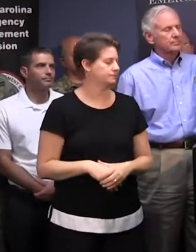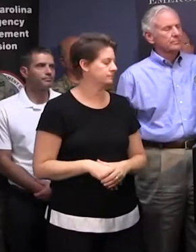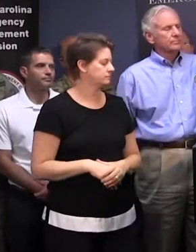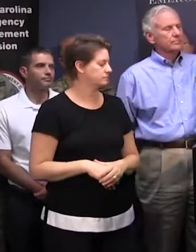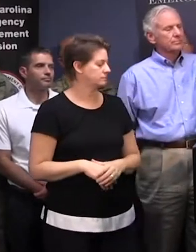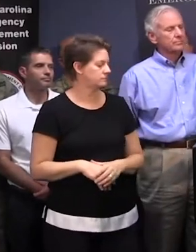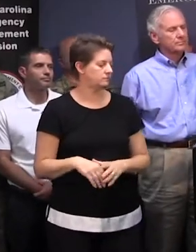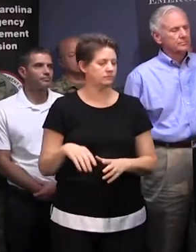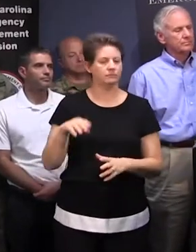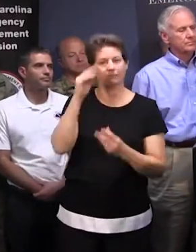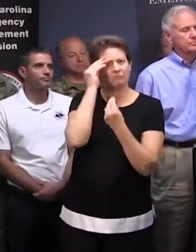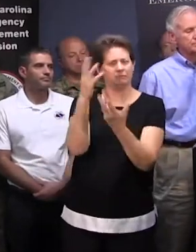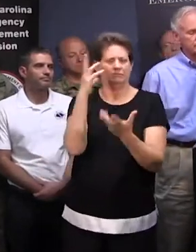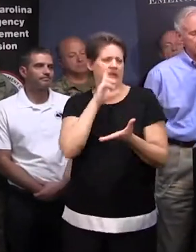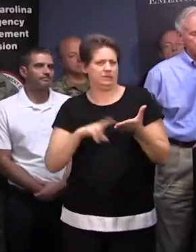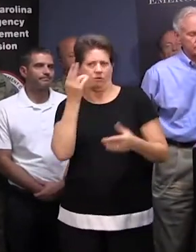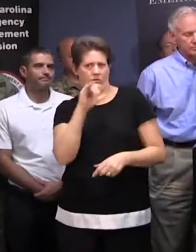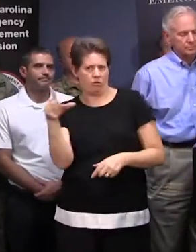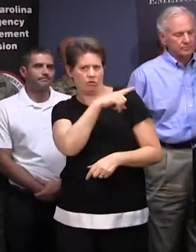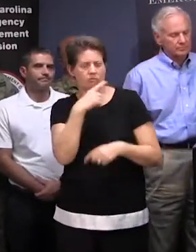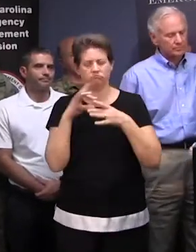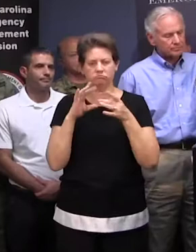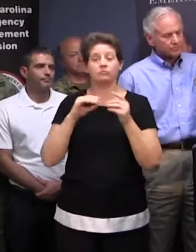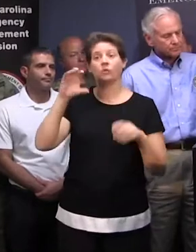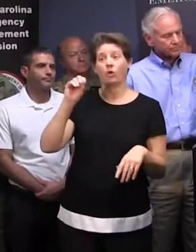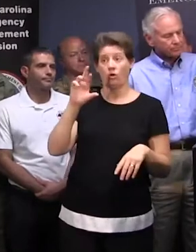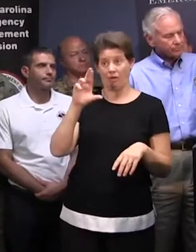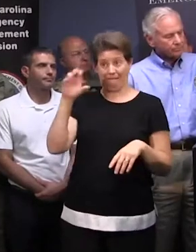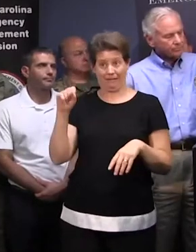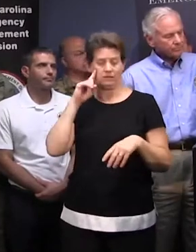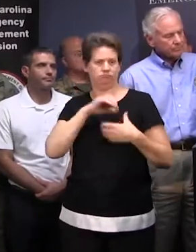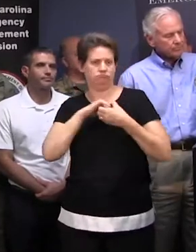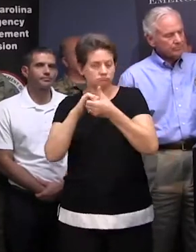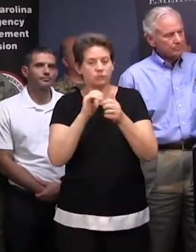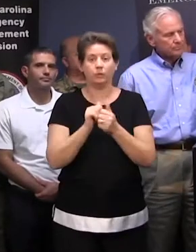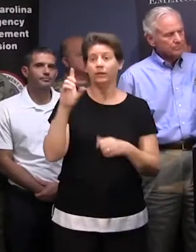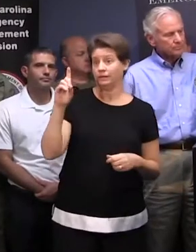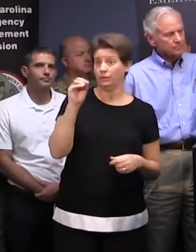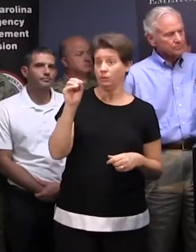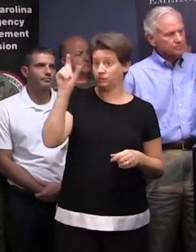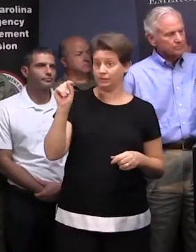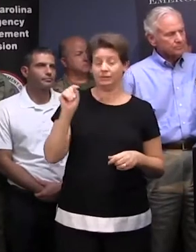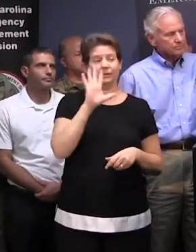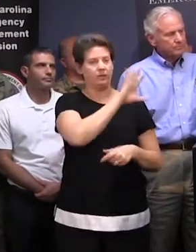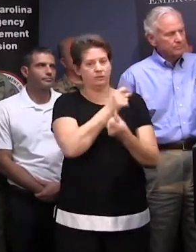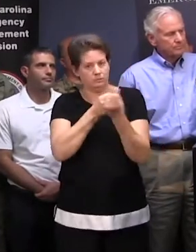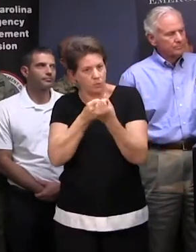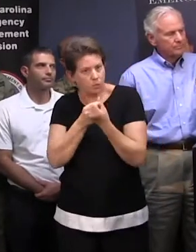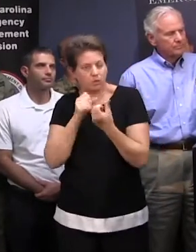comments by Secretary Hall. ORS has been working with DOT and with their support